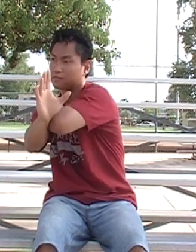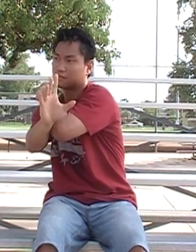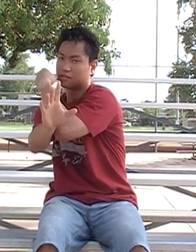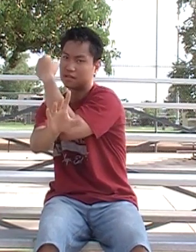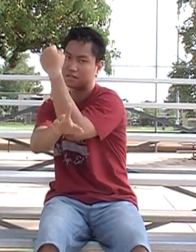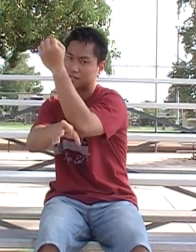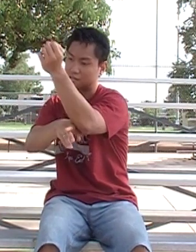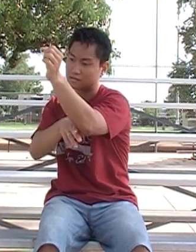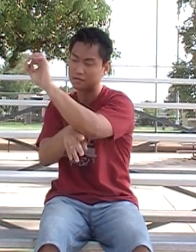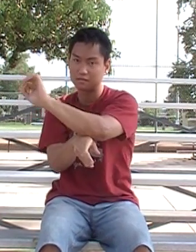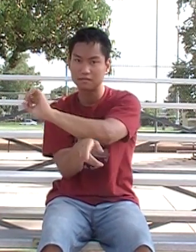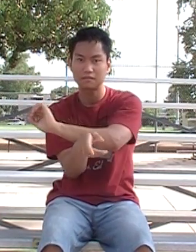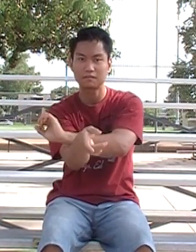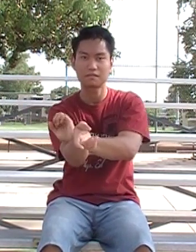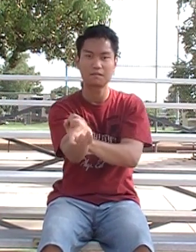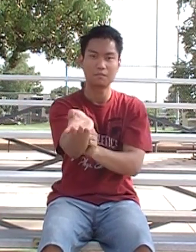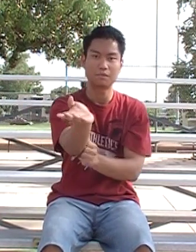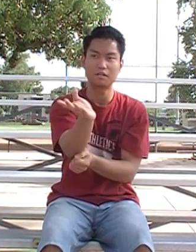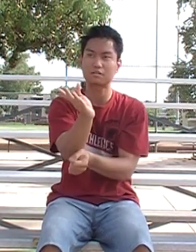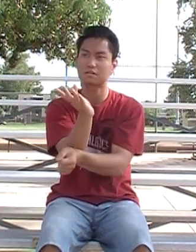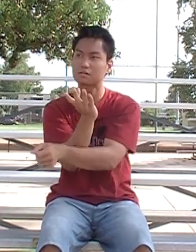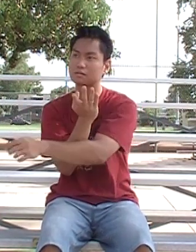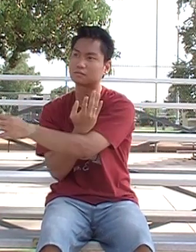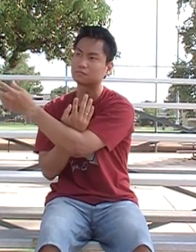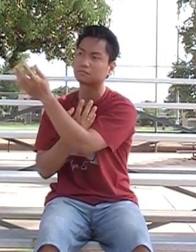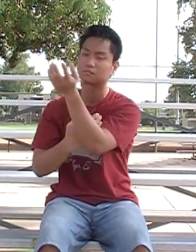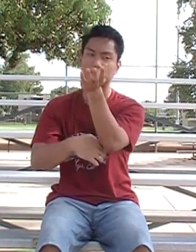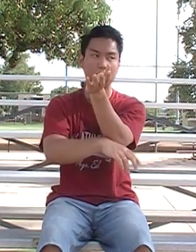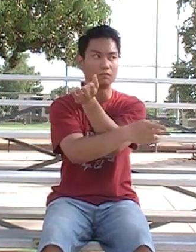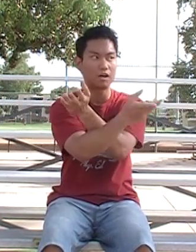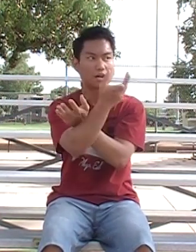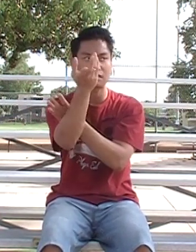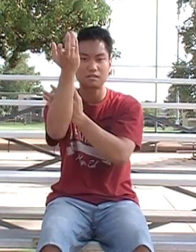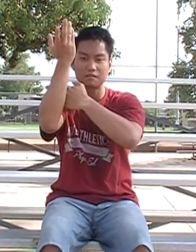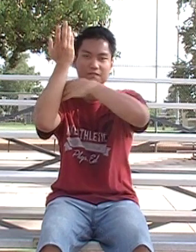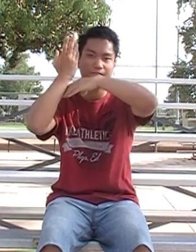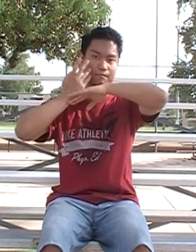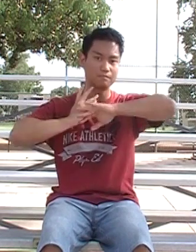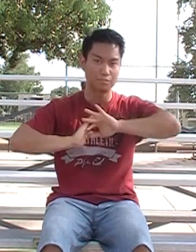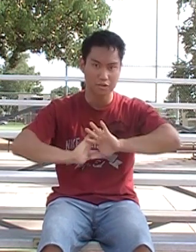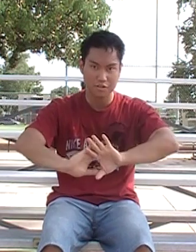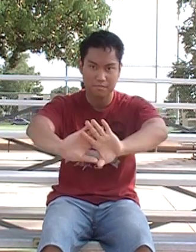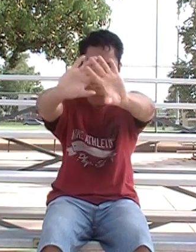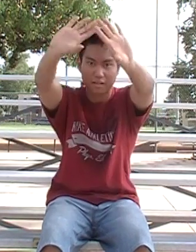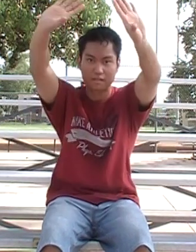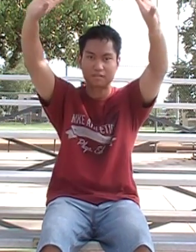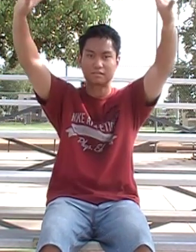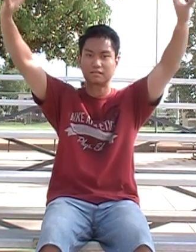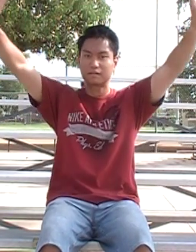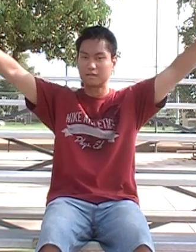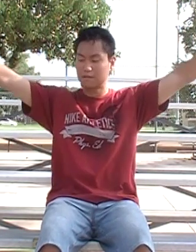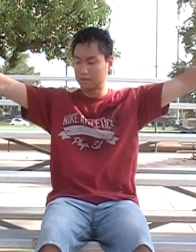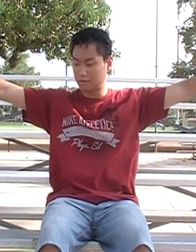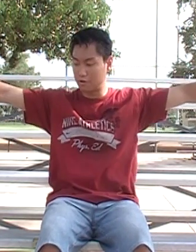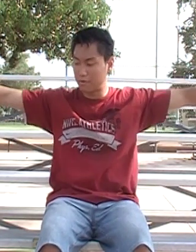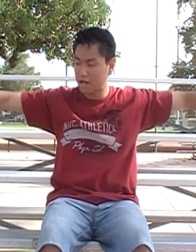This. Punch. Block. Push. Go back.